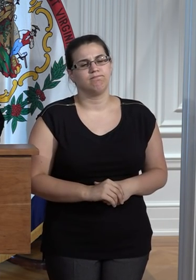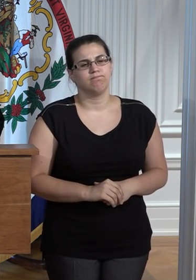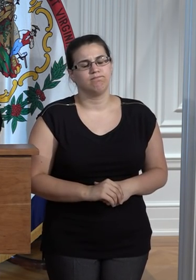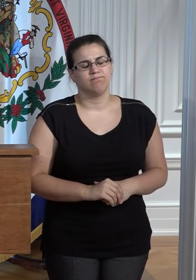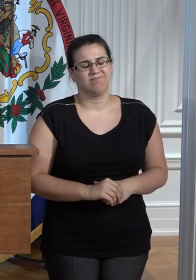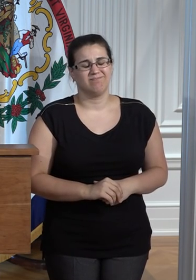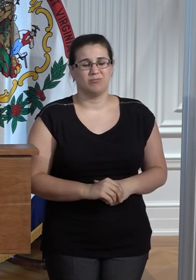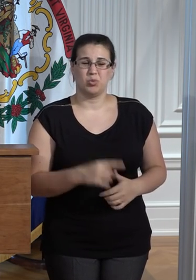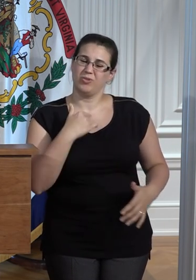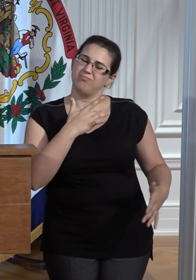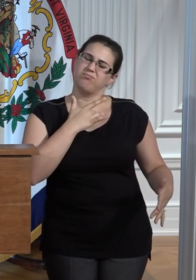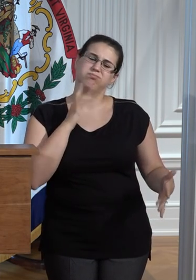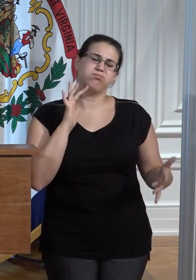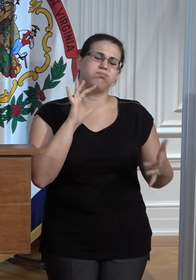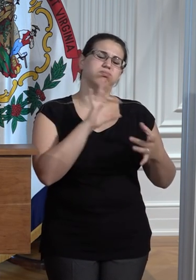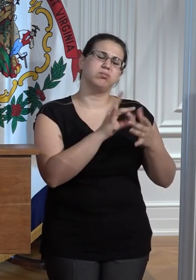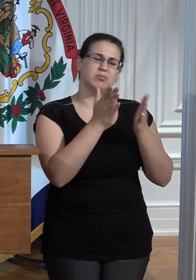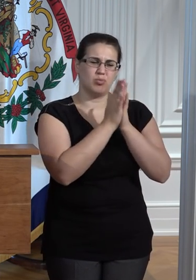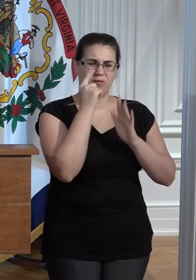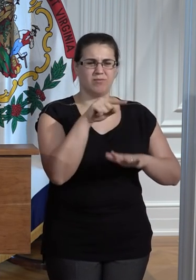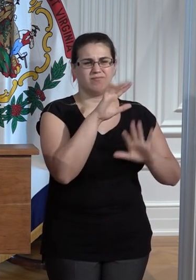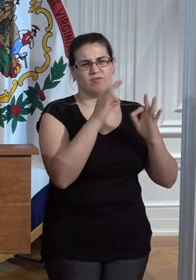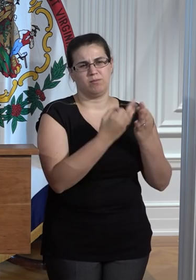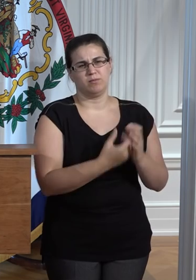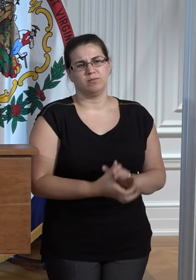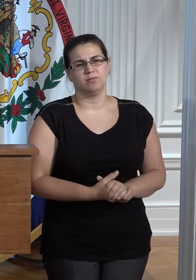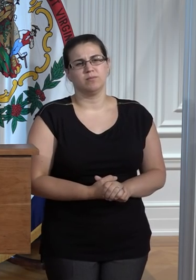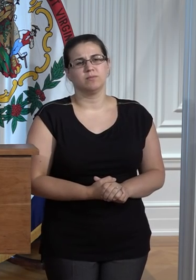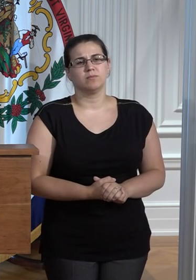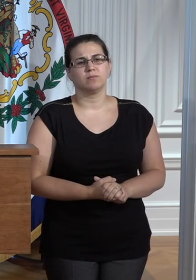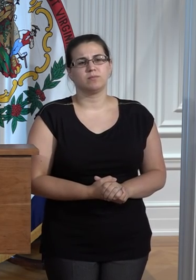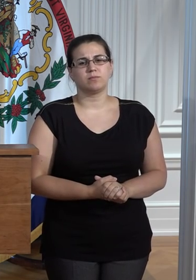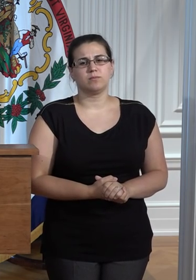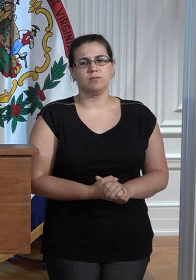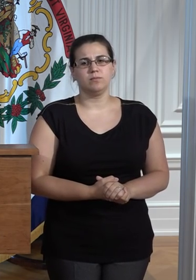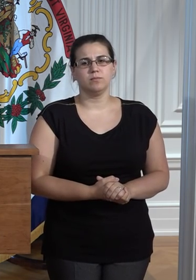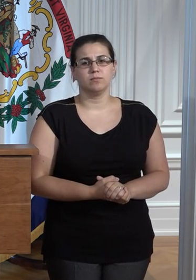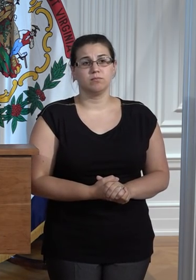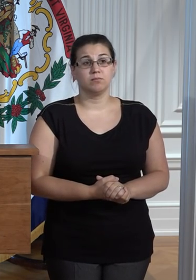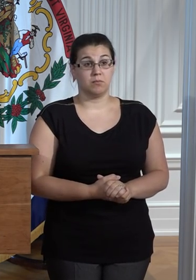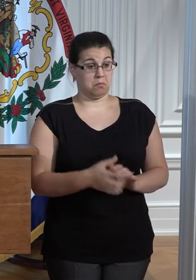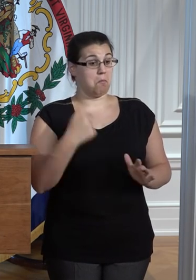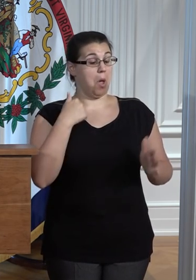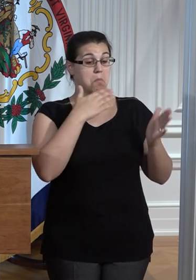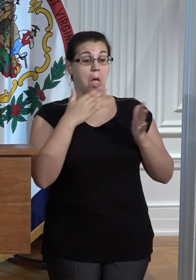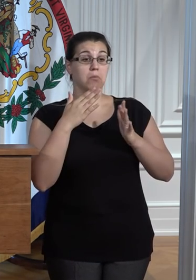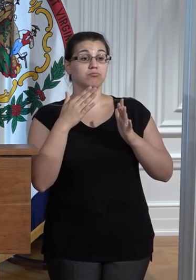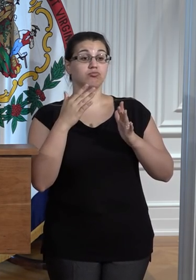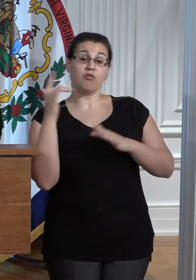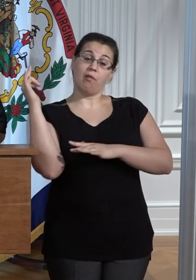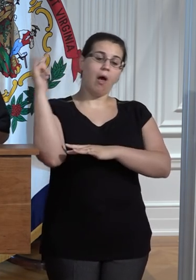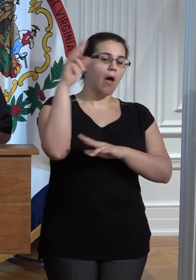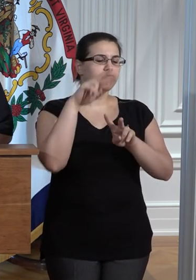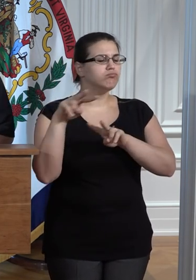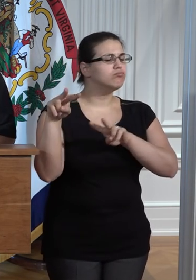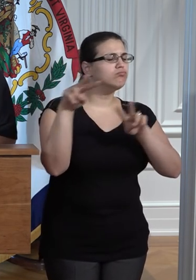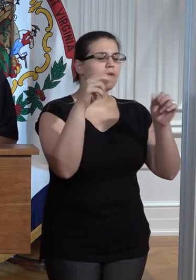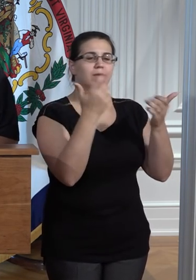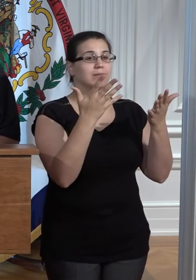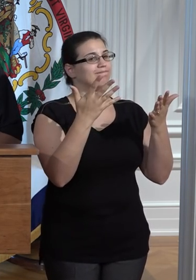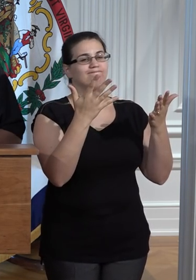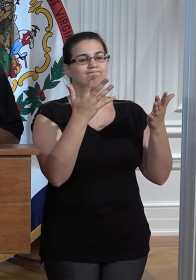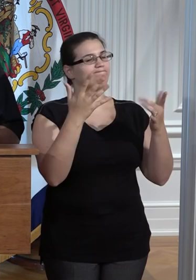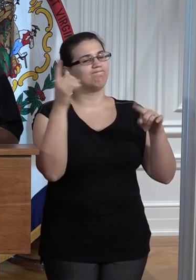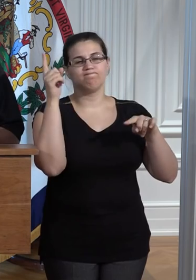Our hearts go out to all their families. I had planned to fly around the affected areas myself today but wasn't able